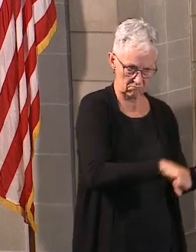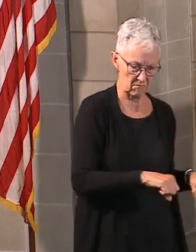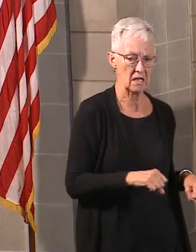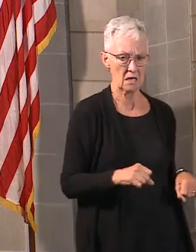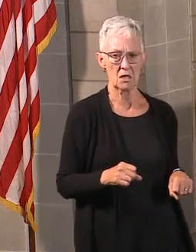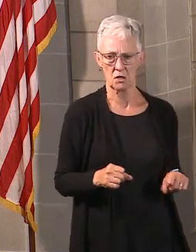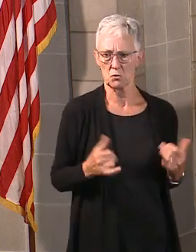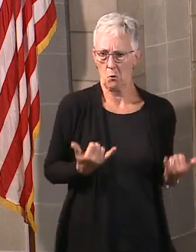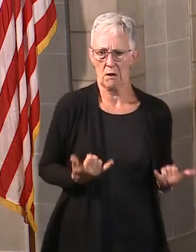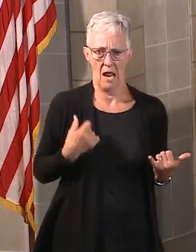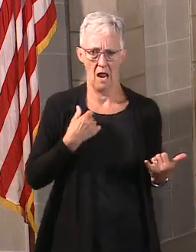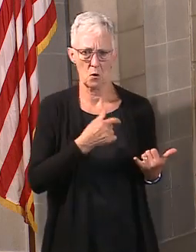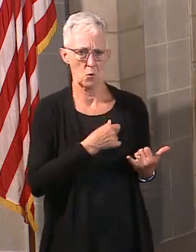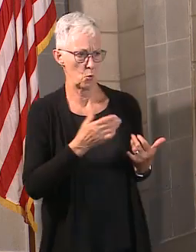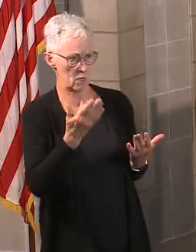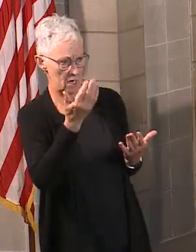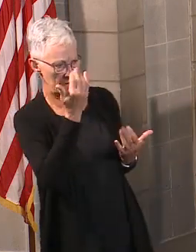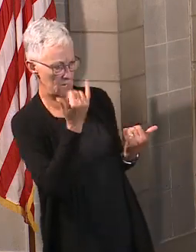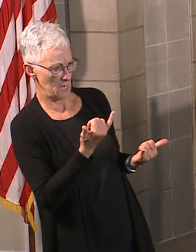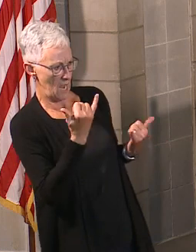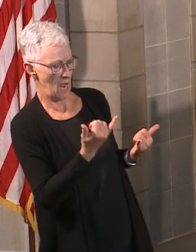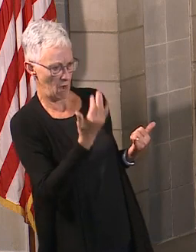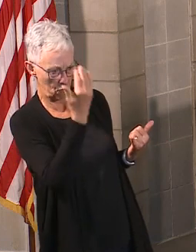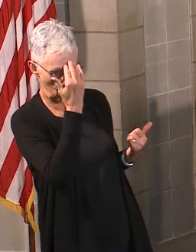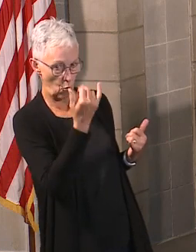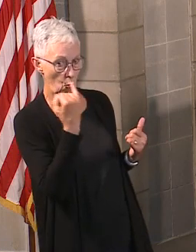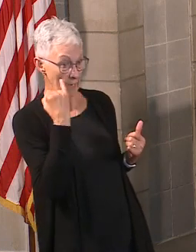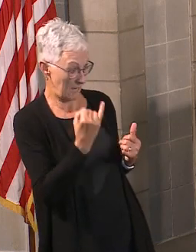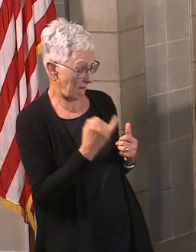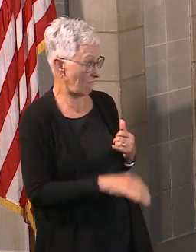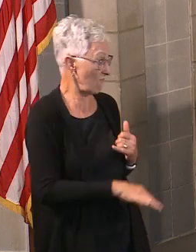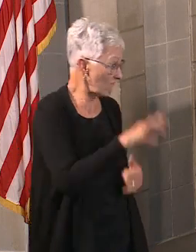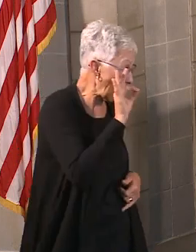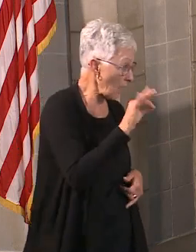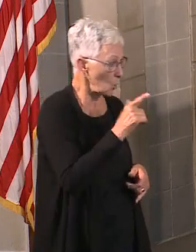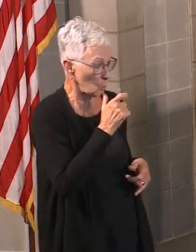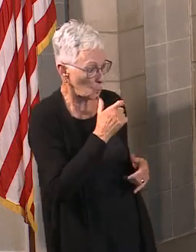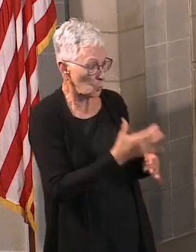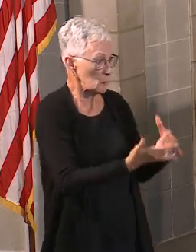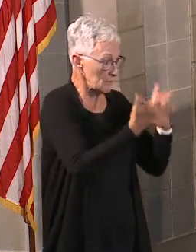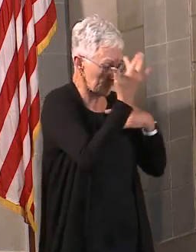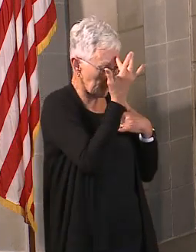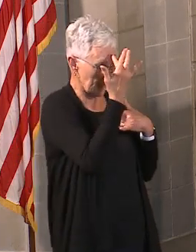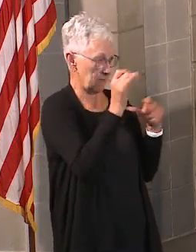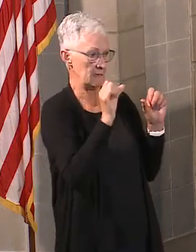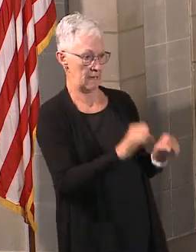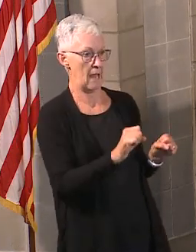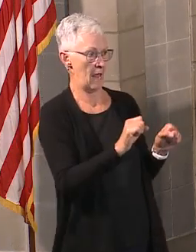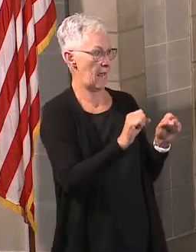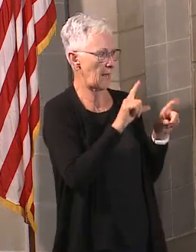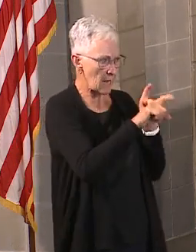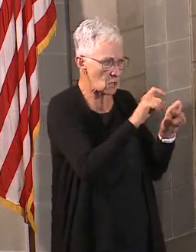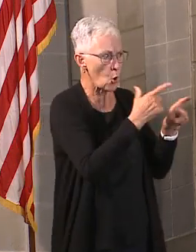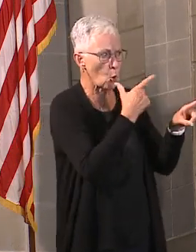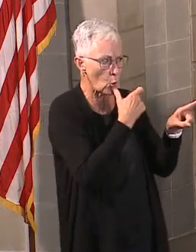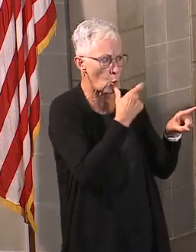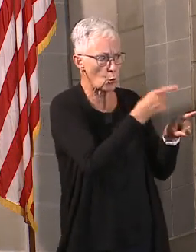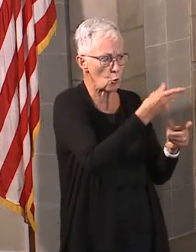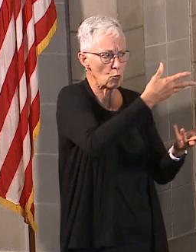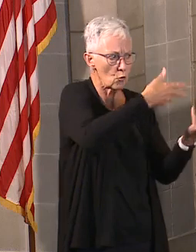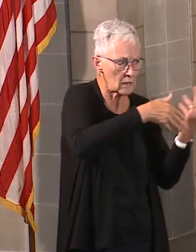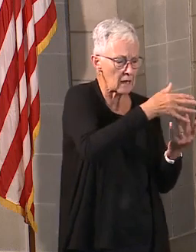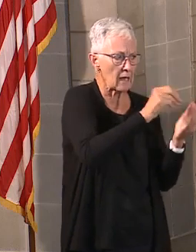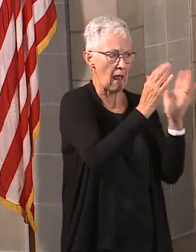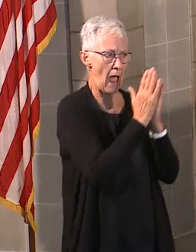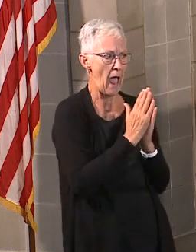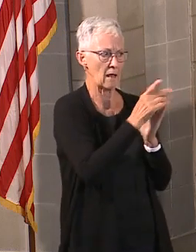much more robust capability with regard to contact tracing. So we can ask those folks who have been infected to stay isolated so they don't infect the rest